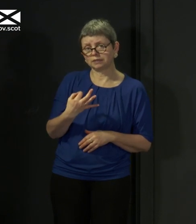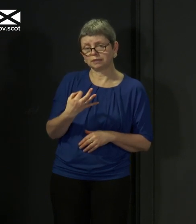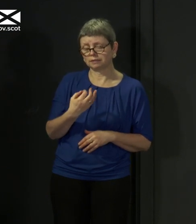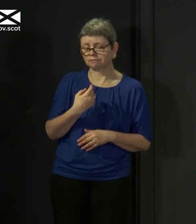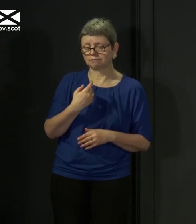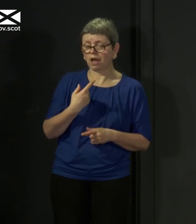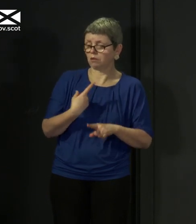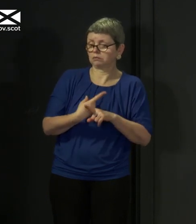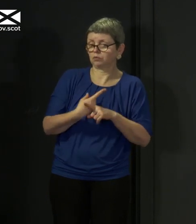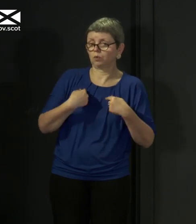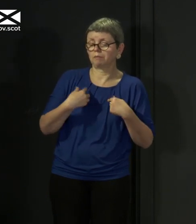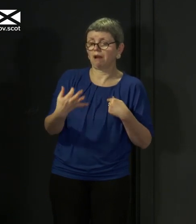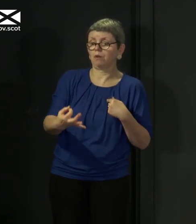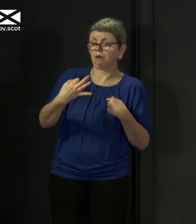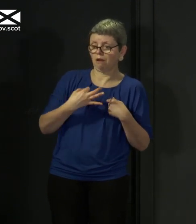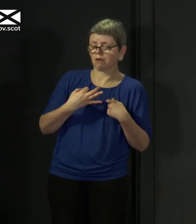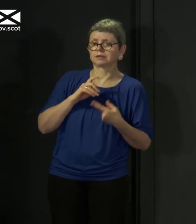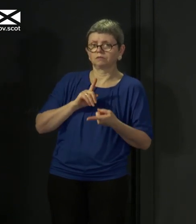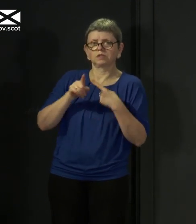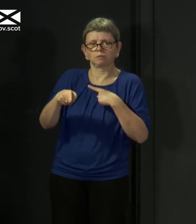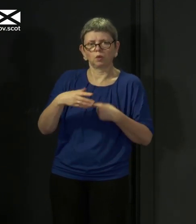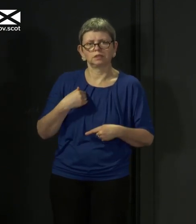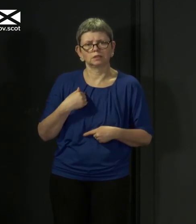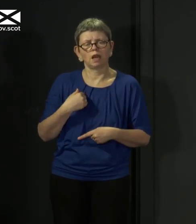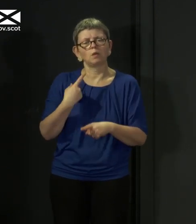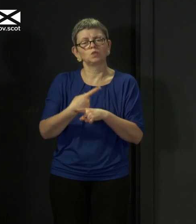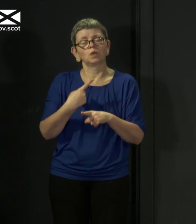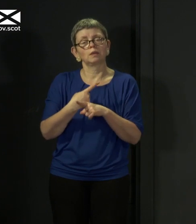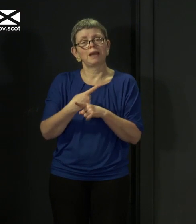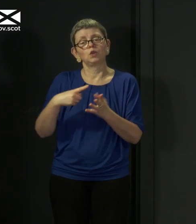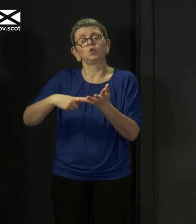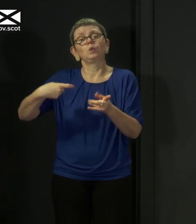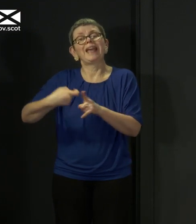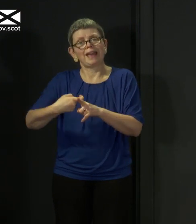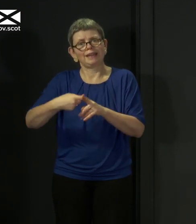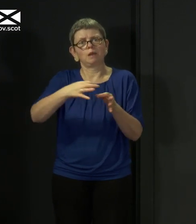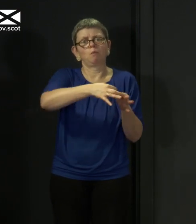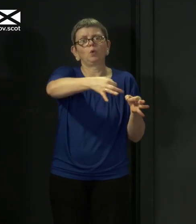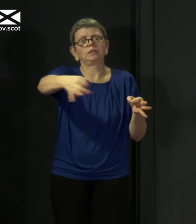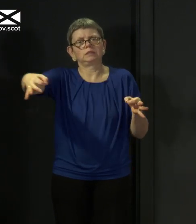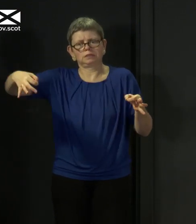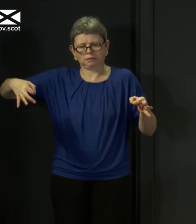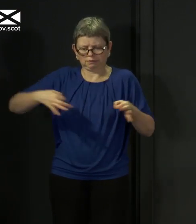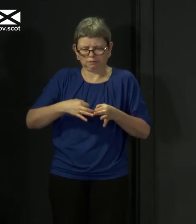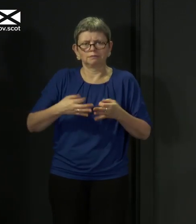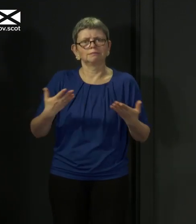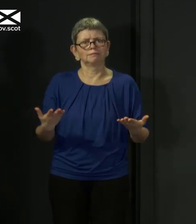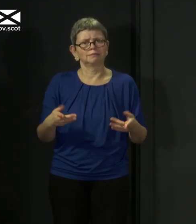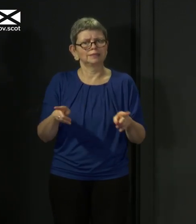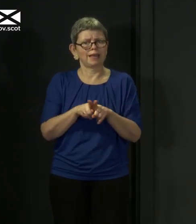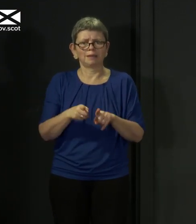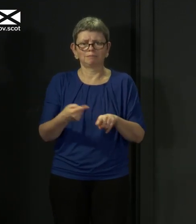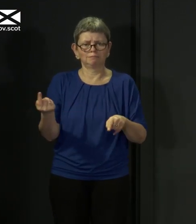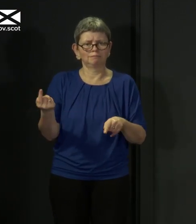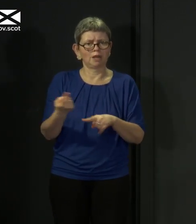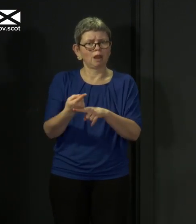actually talking about external international UK borders. And actually, I raised that point standing here last Thursday when we published the paper.